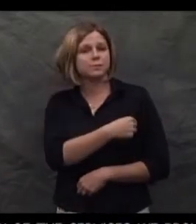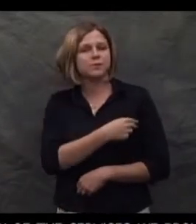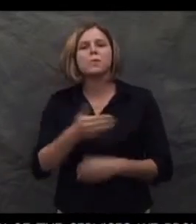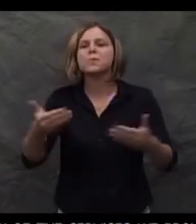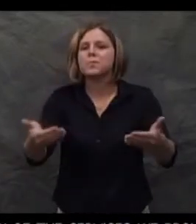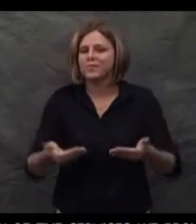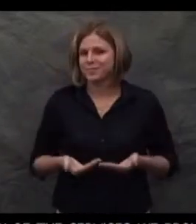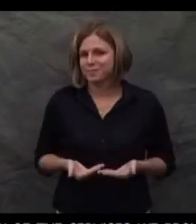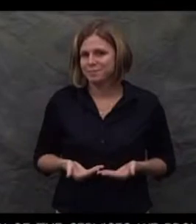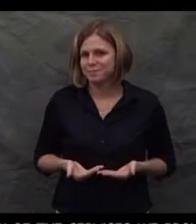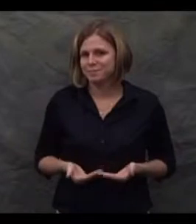Welcome.